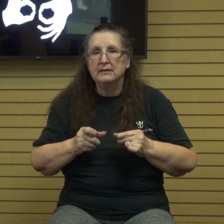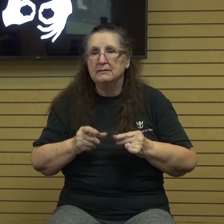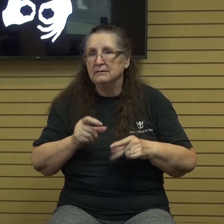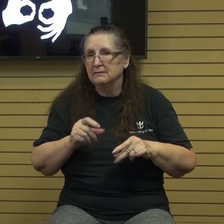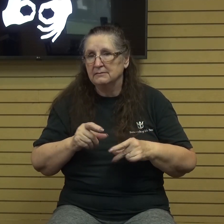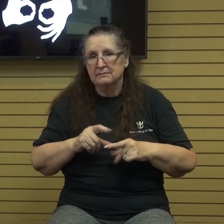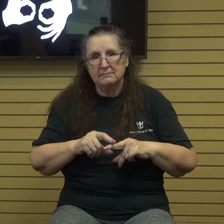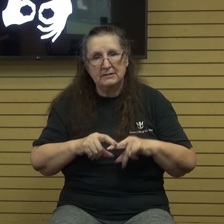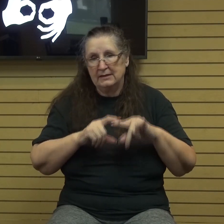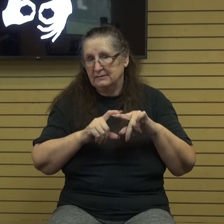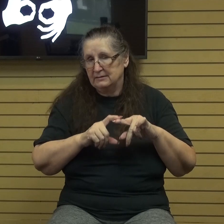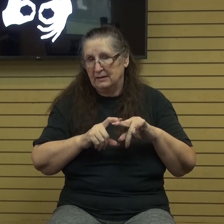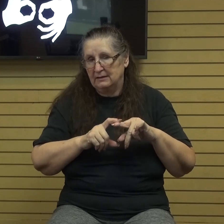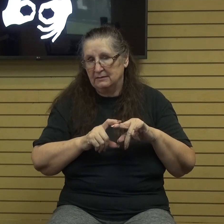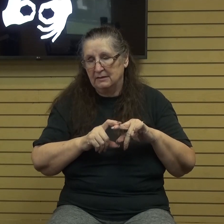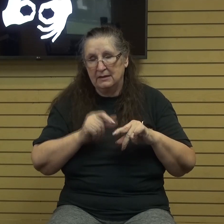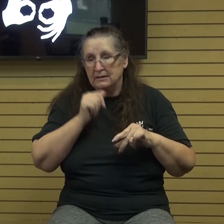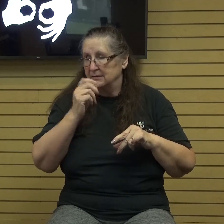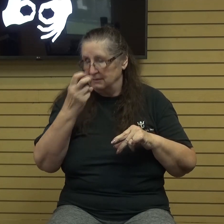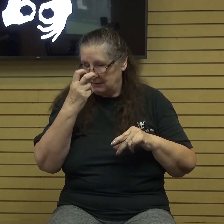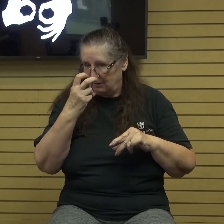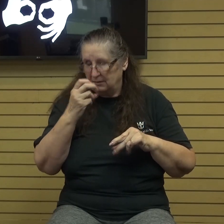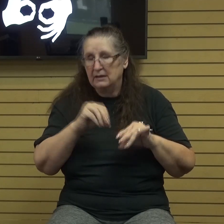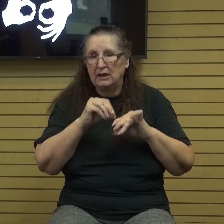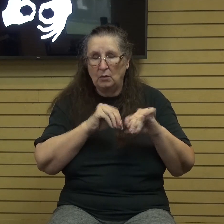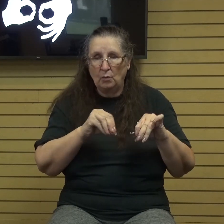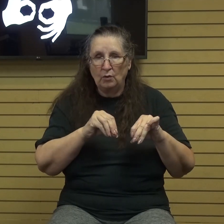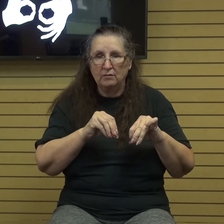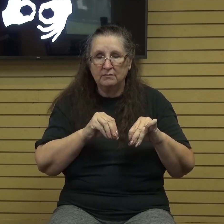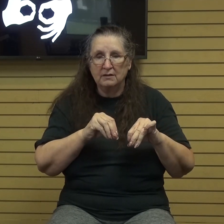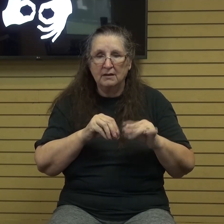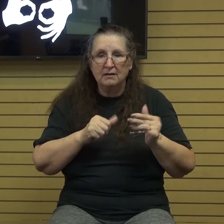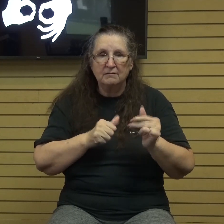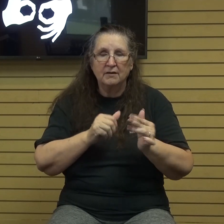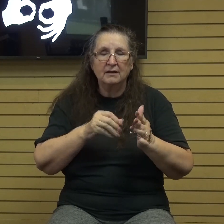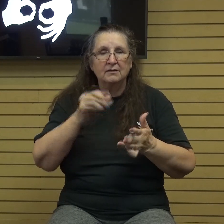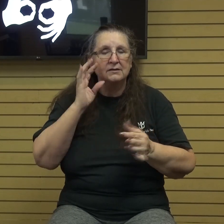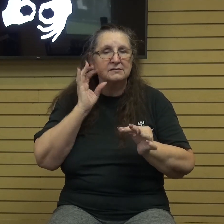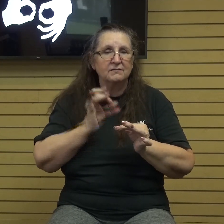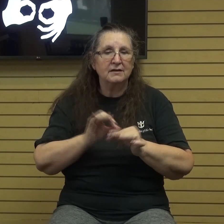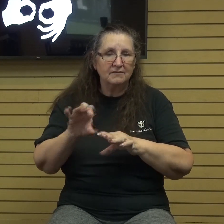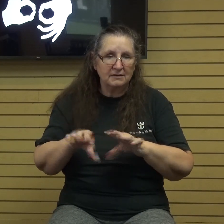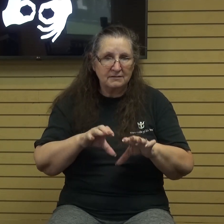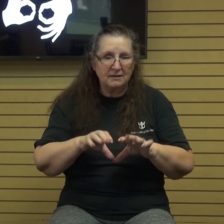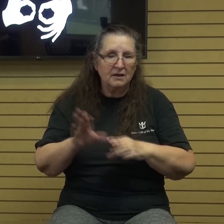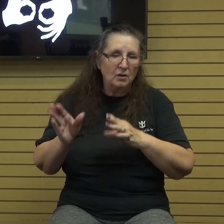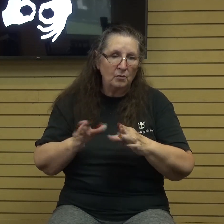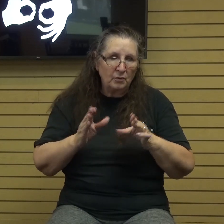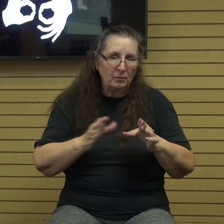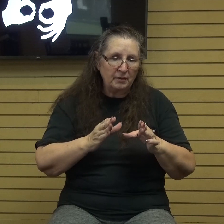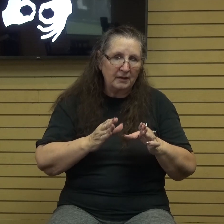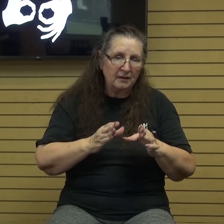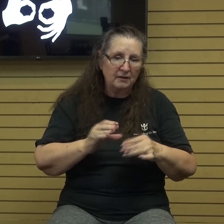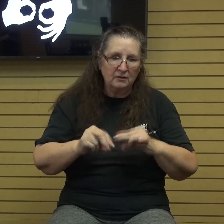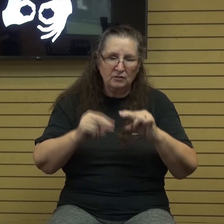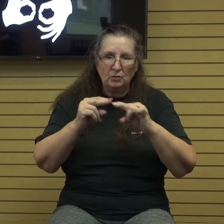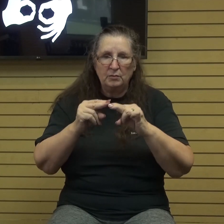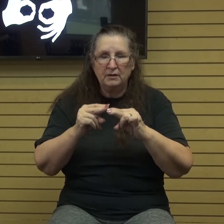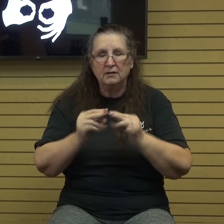And to follow up his faith, he went into action. And Noah prepared to build the ark. And